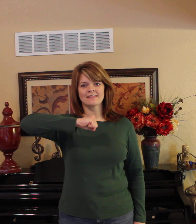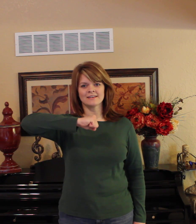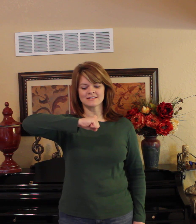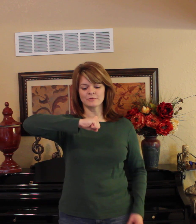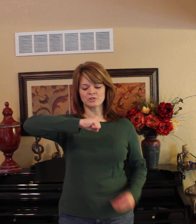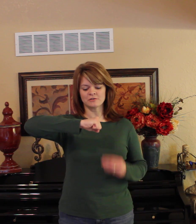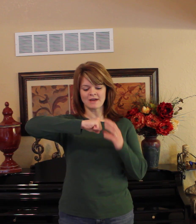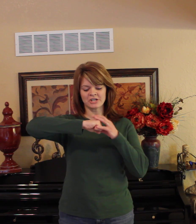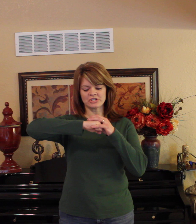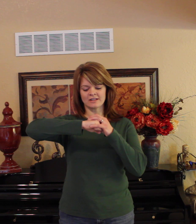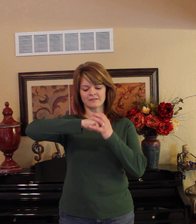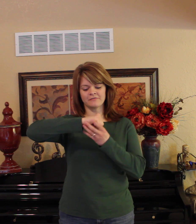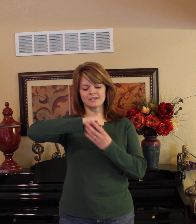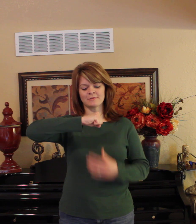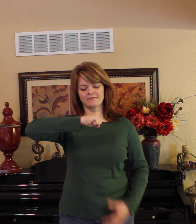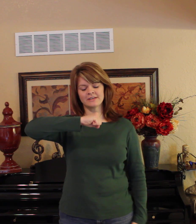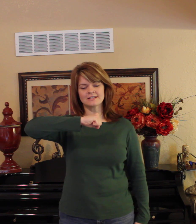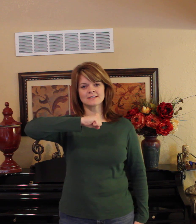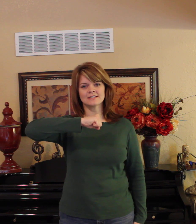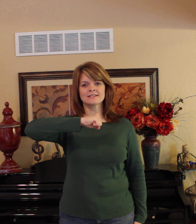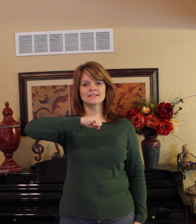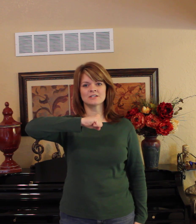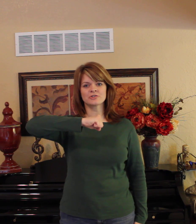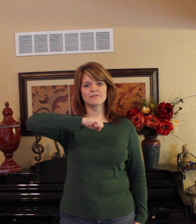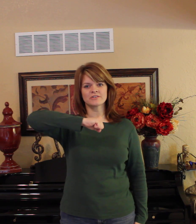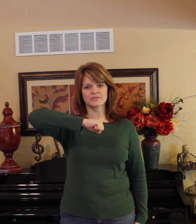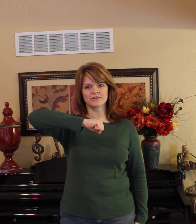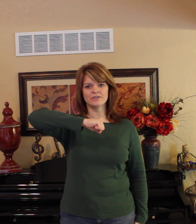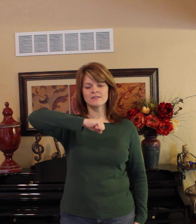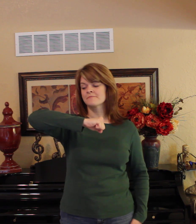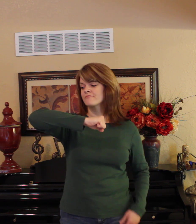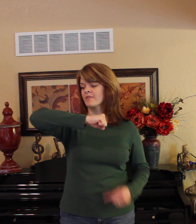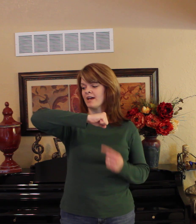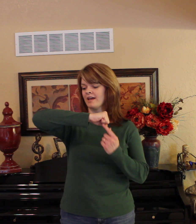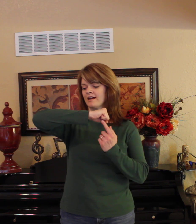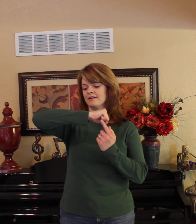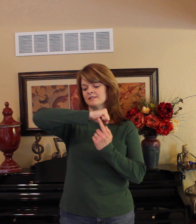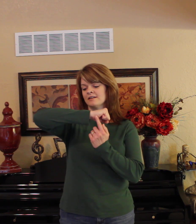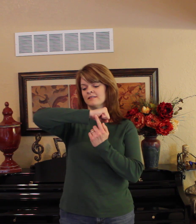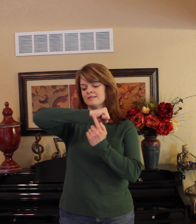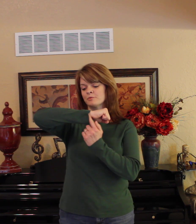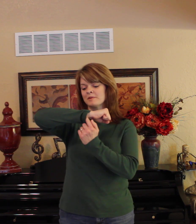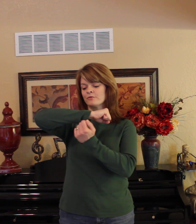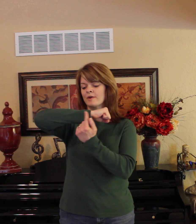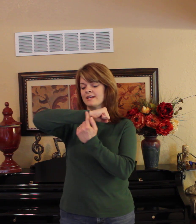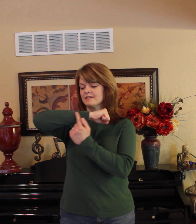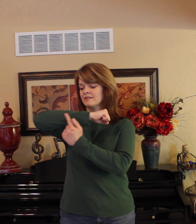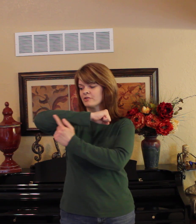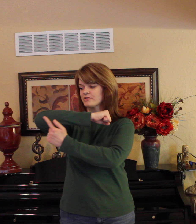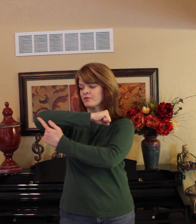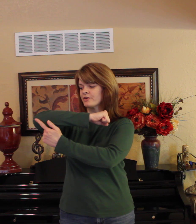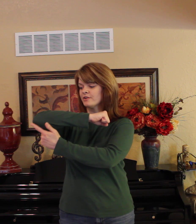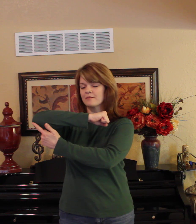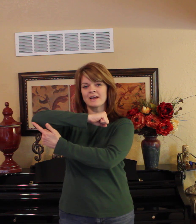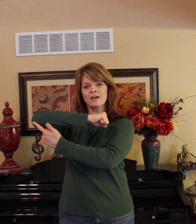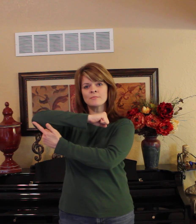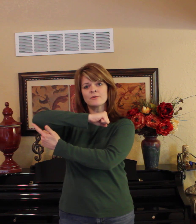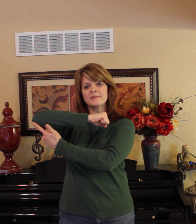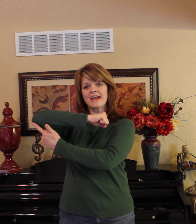this, want you to imagine that my fist is the center of the circle, and this would be the radius of the circle, and my elbow would be the